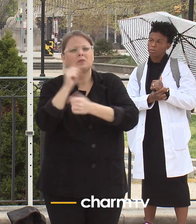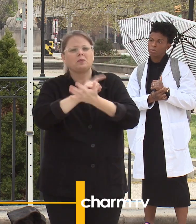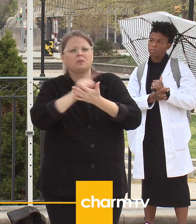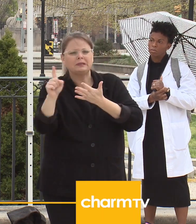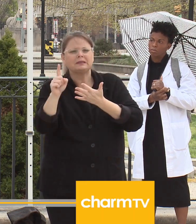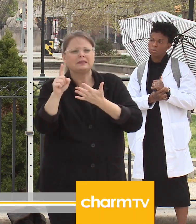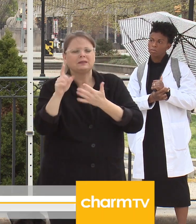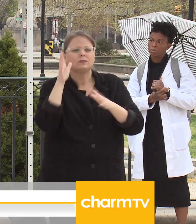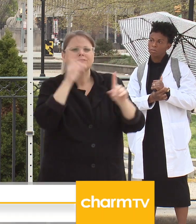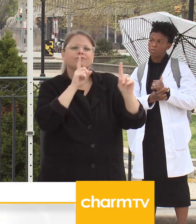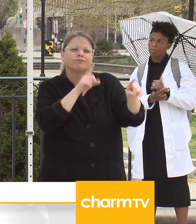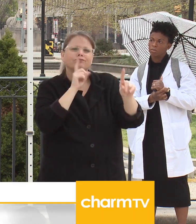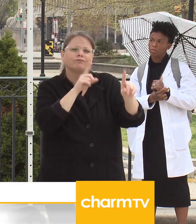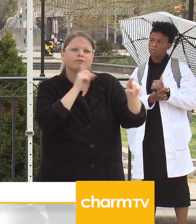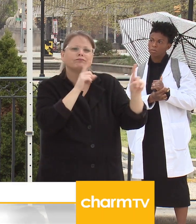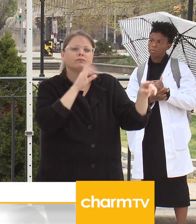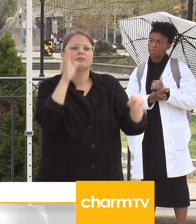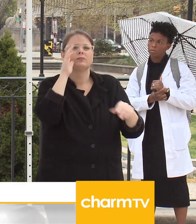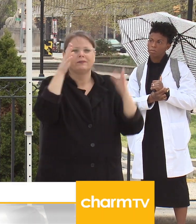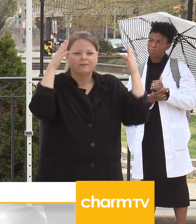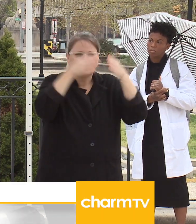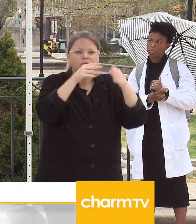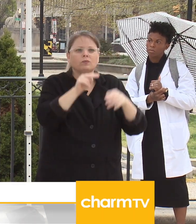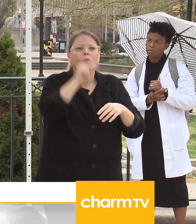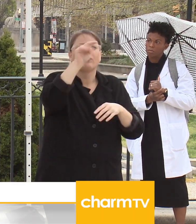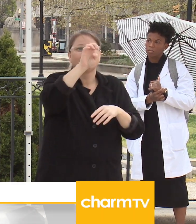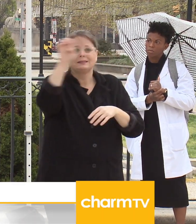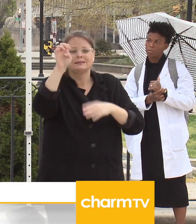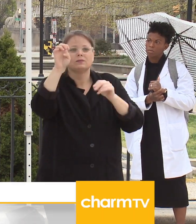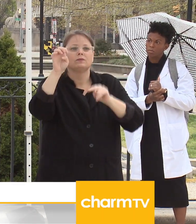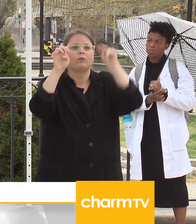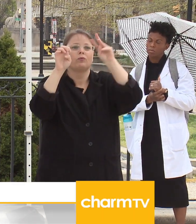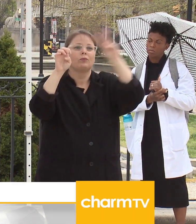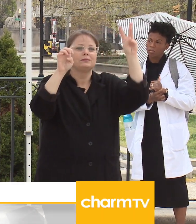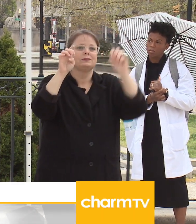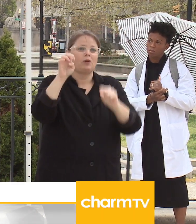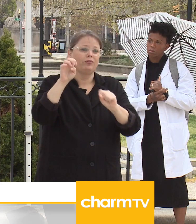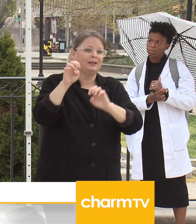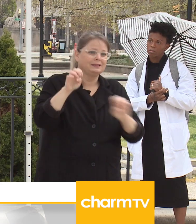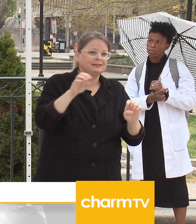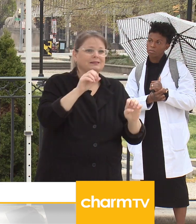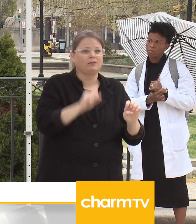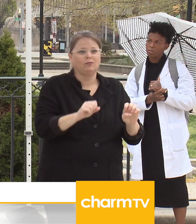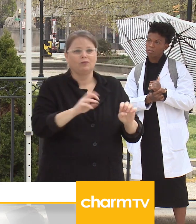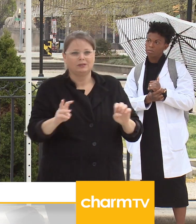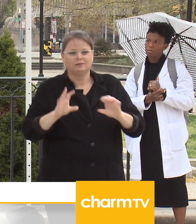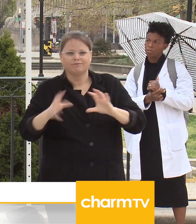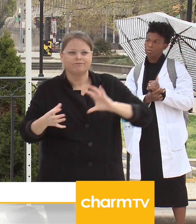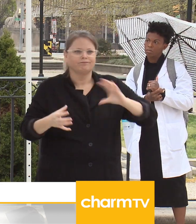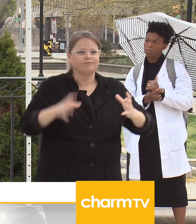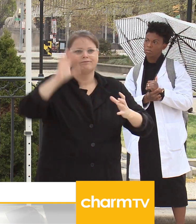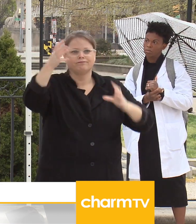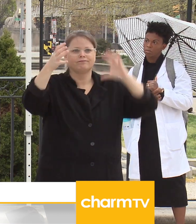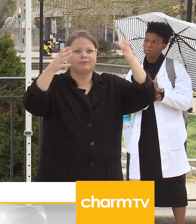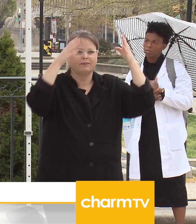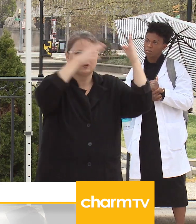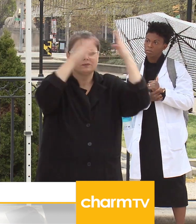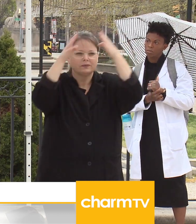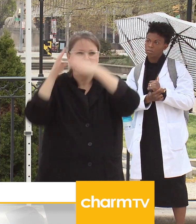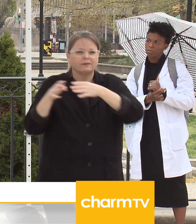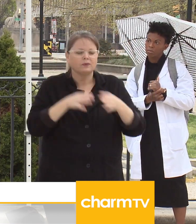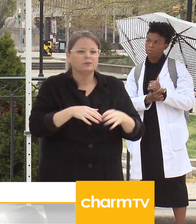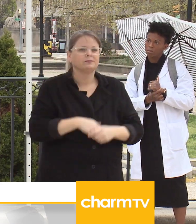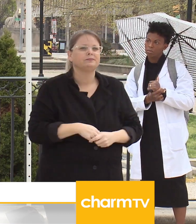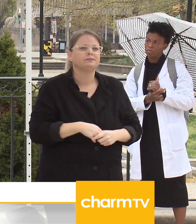city, the northeast, northwest, southeast and southwest. They're going to have interoperable radio communications. They're also going to be using our mobile data